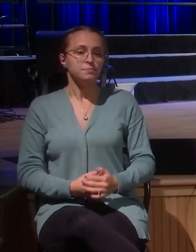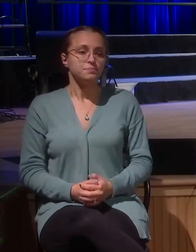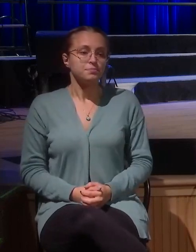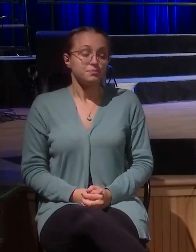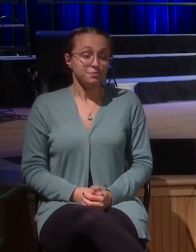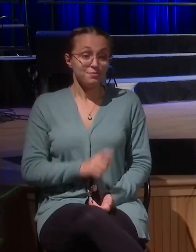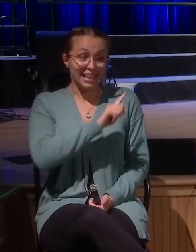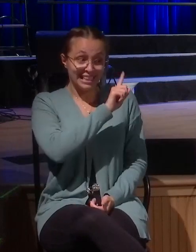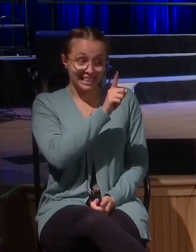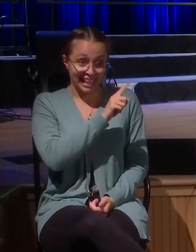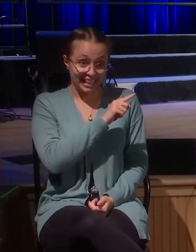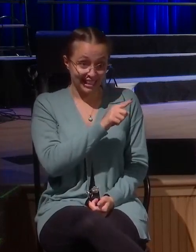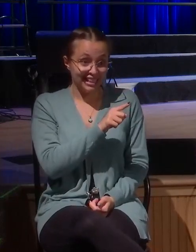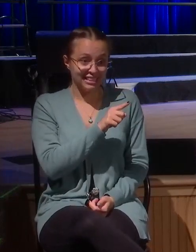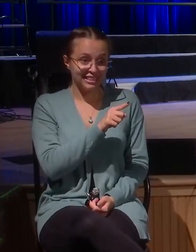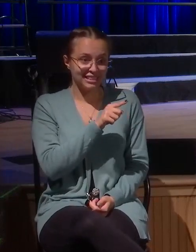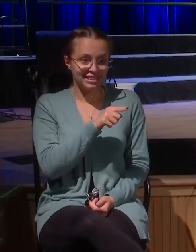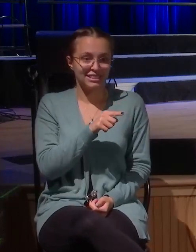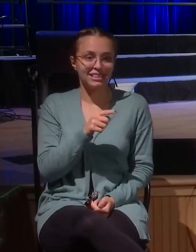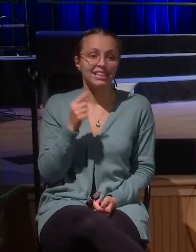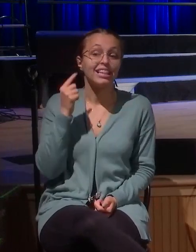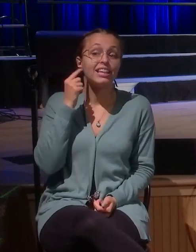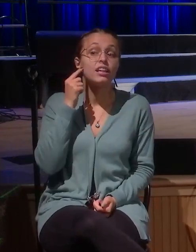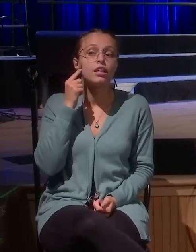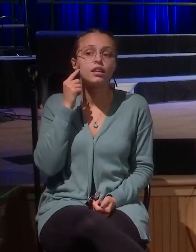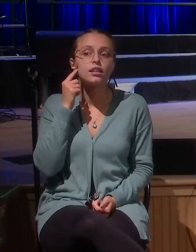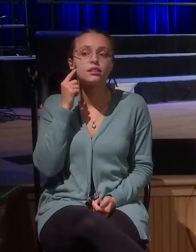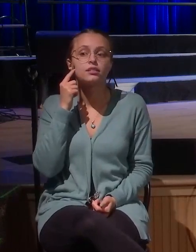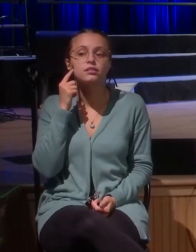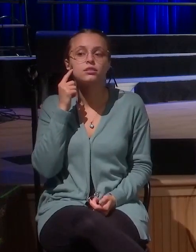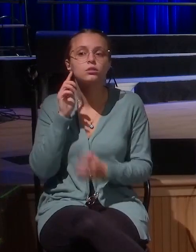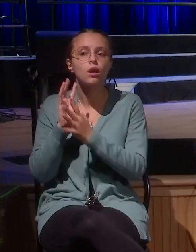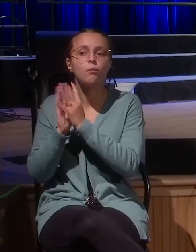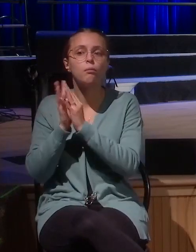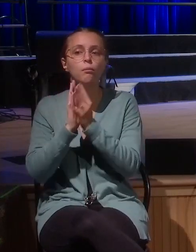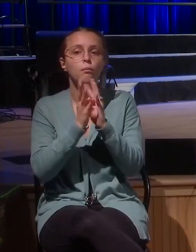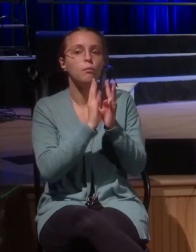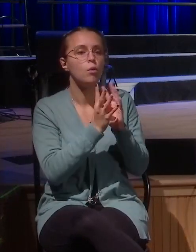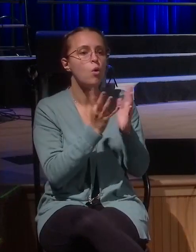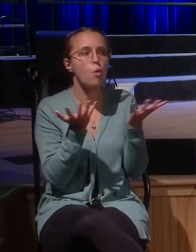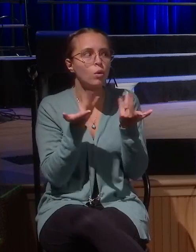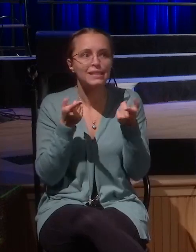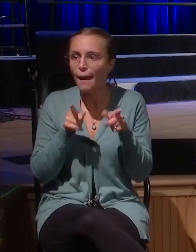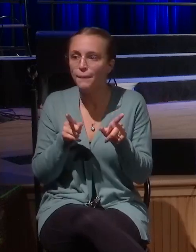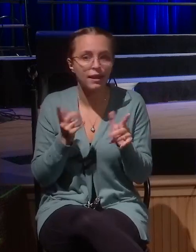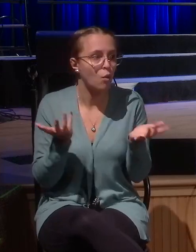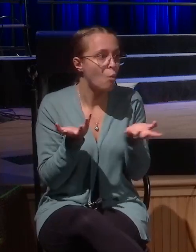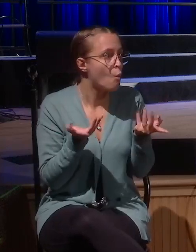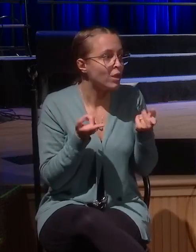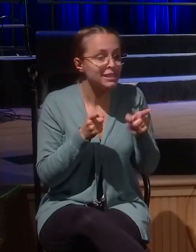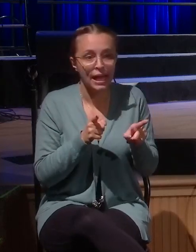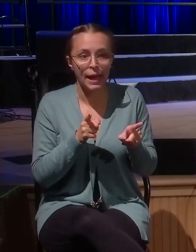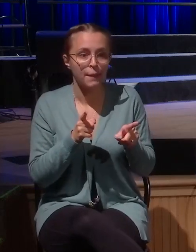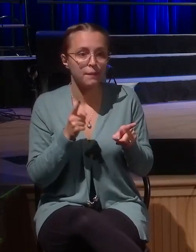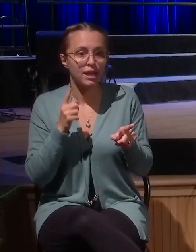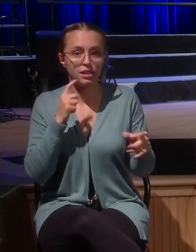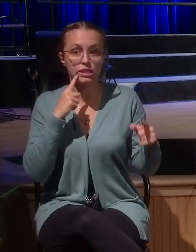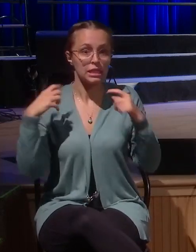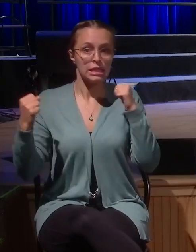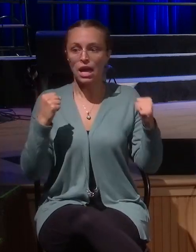Zacchaeus is in town, he hears the murmur, something's going on, something's changed, what is it, what is it, the crowd gets louder, it gets louder, what is happening here, he pulls,